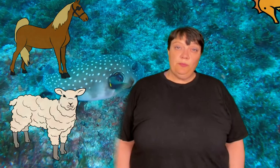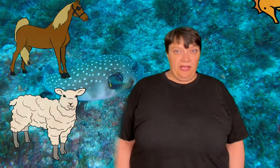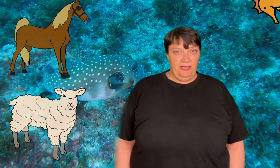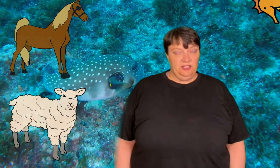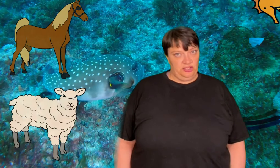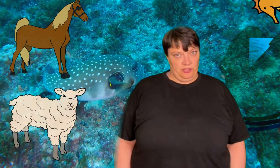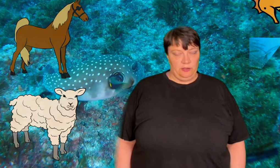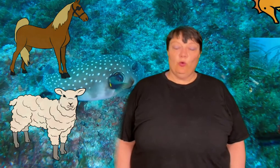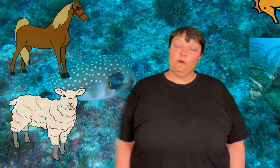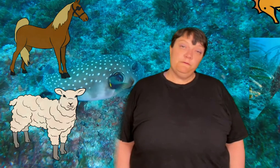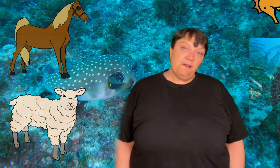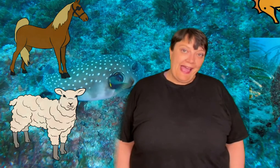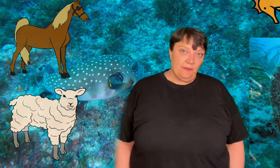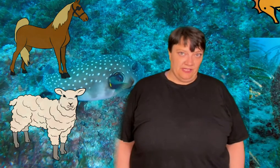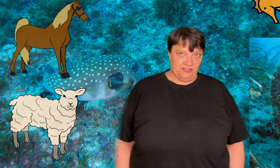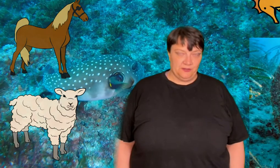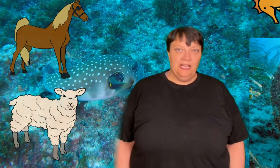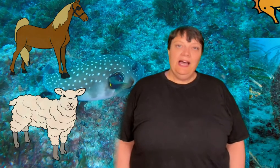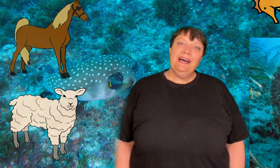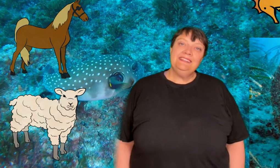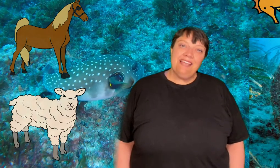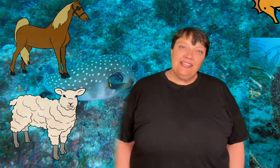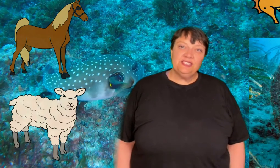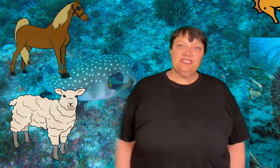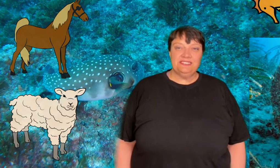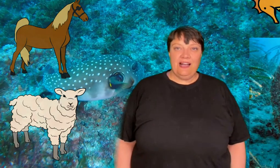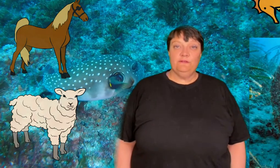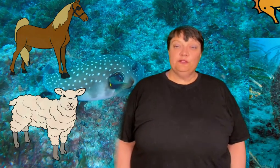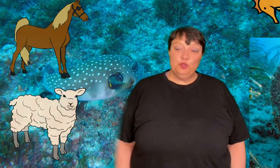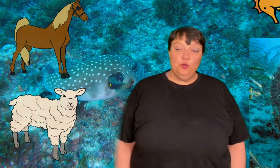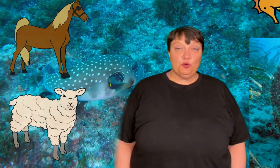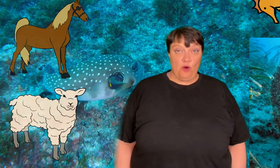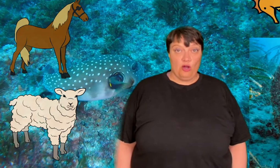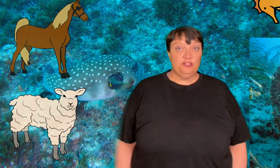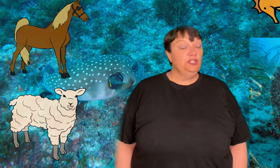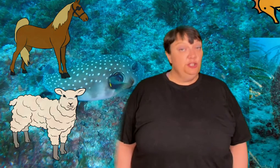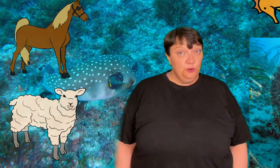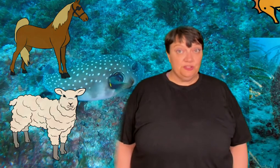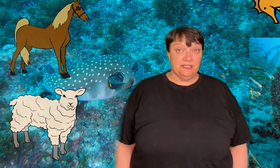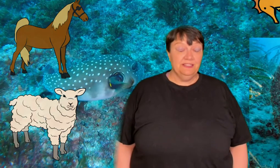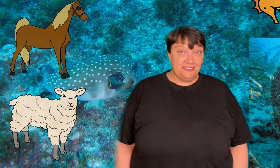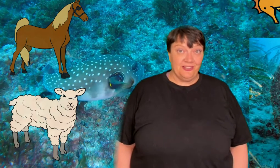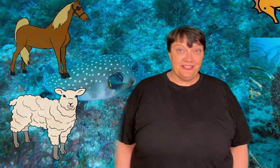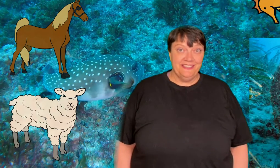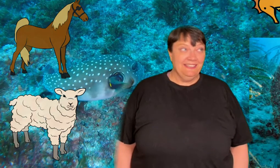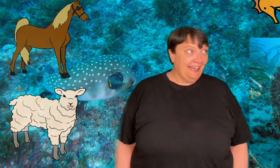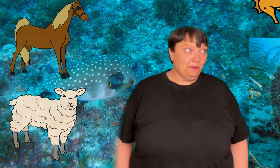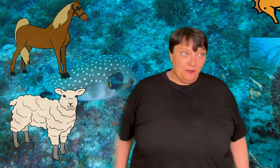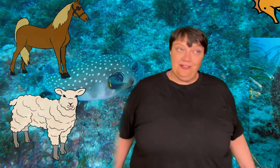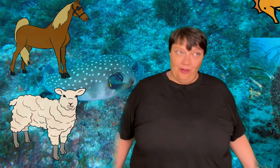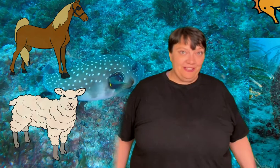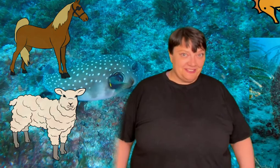noble pen shell or fan muscle attaches itself to the rocks, using silk